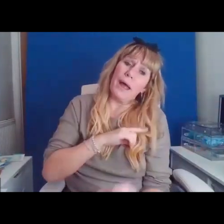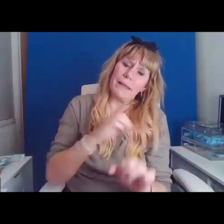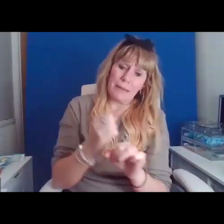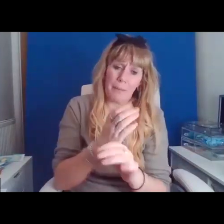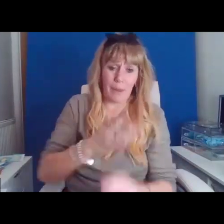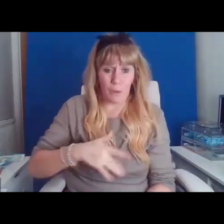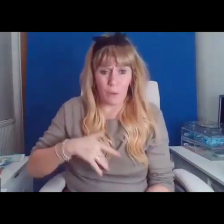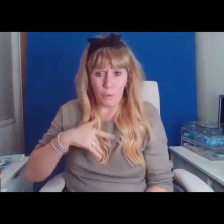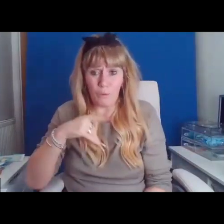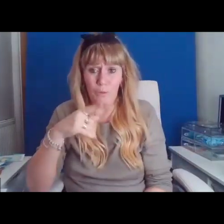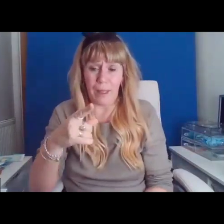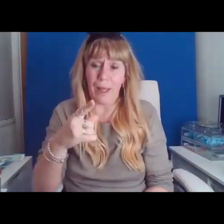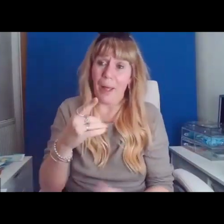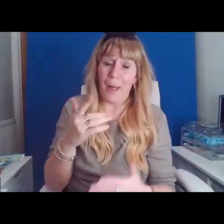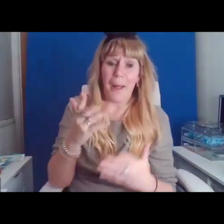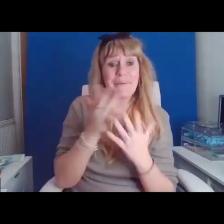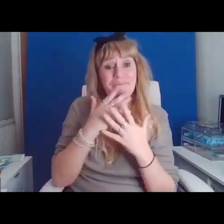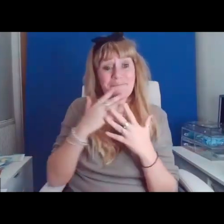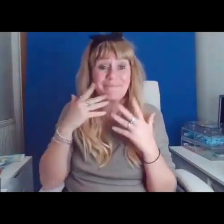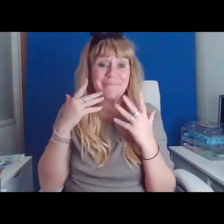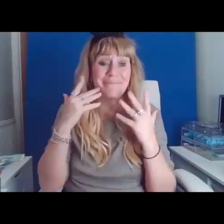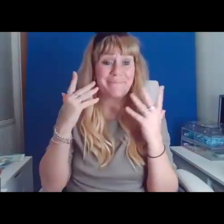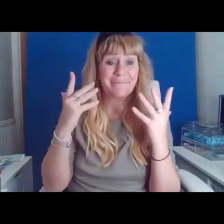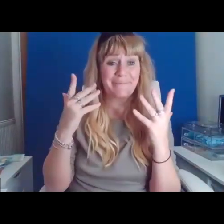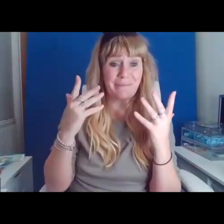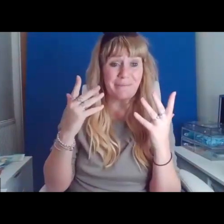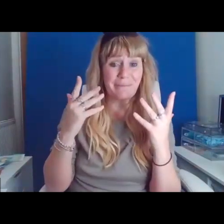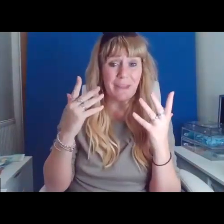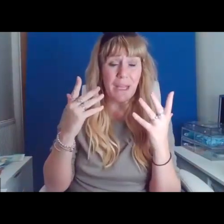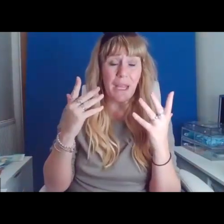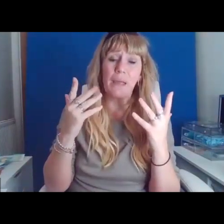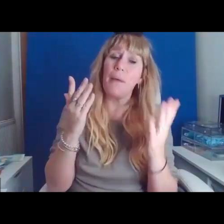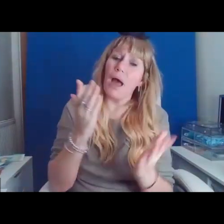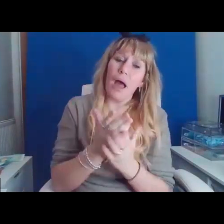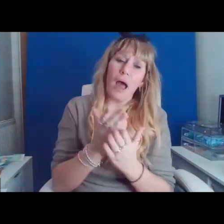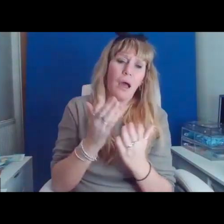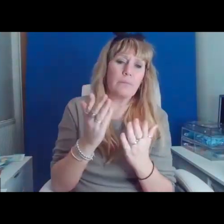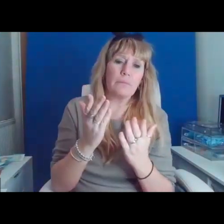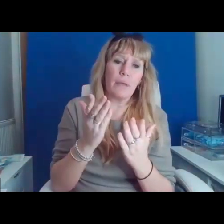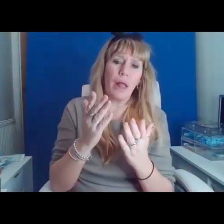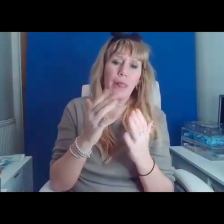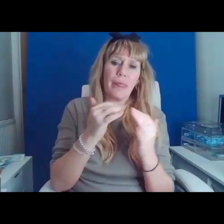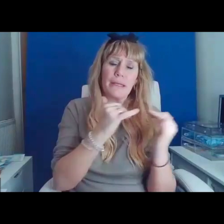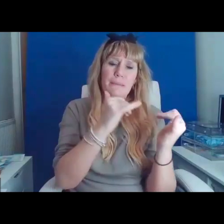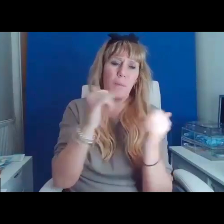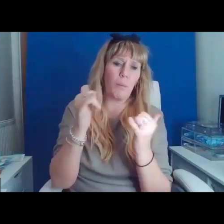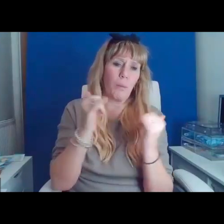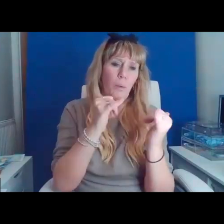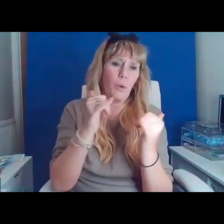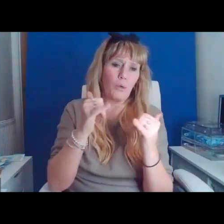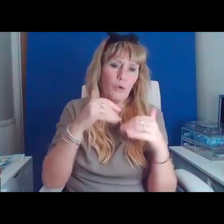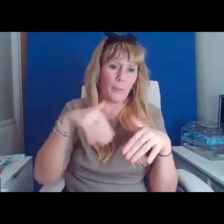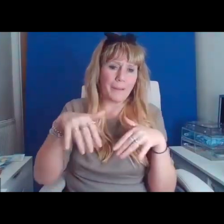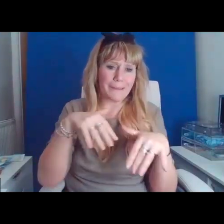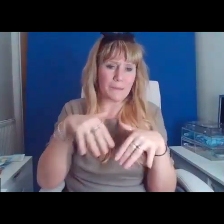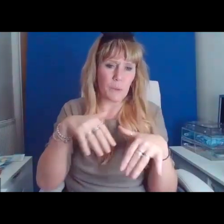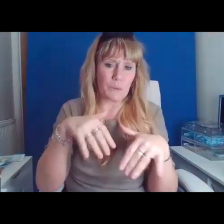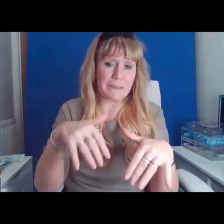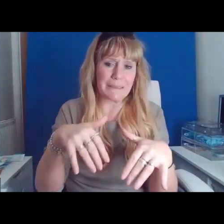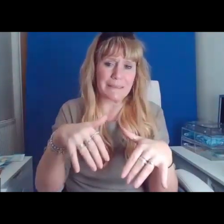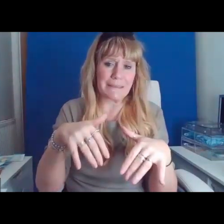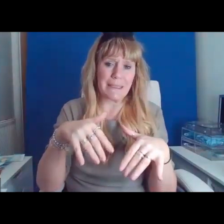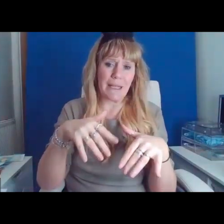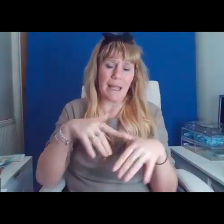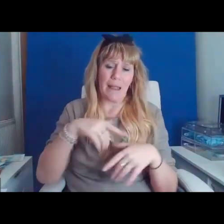apparitions. Yes, this derelict ballroom is haunted, tangle danced with an absence